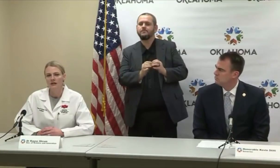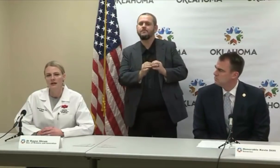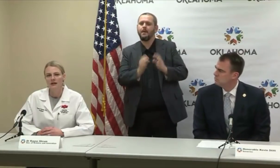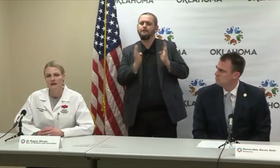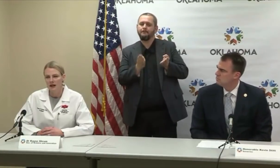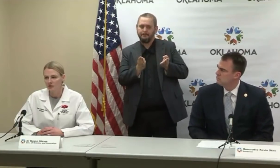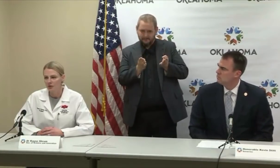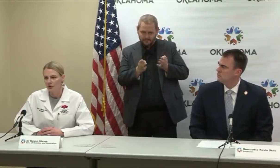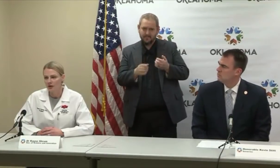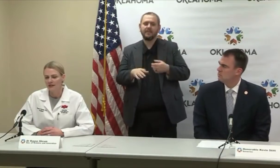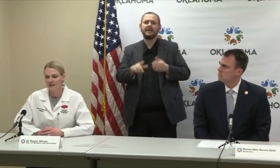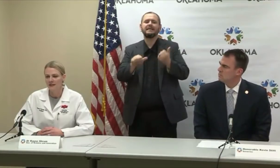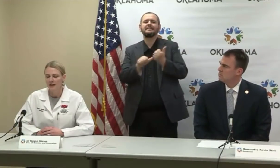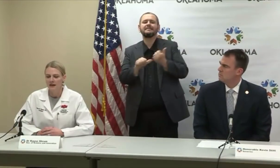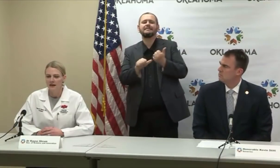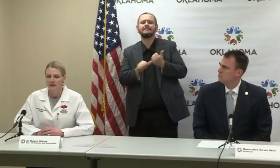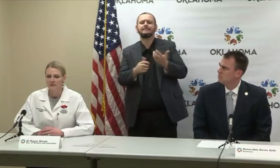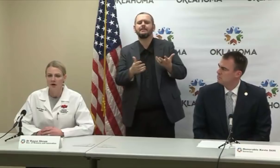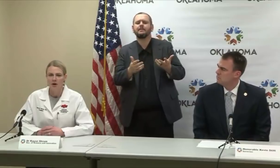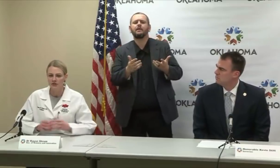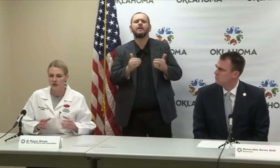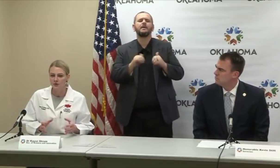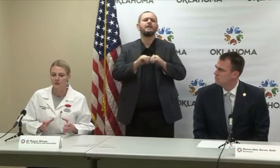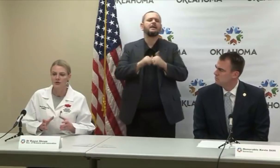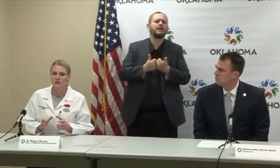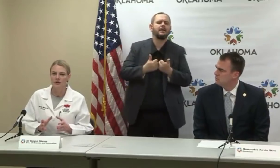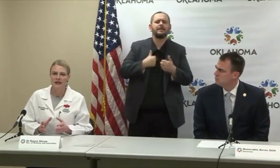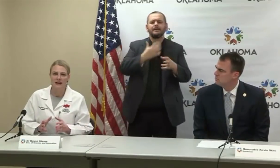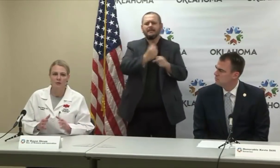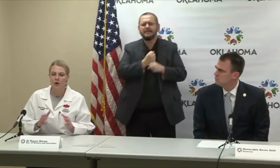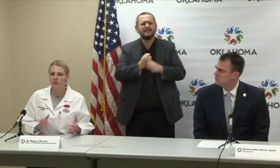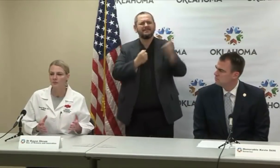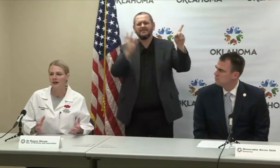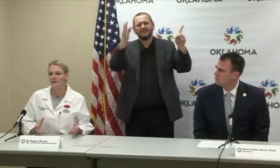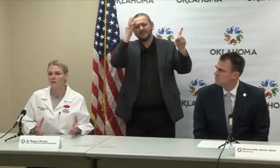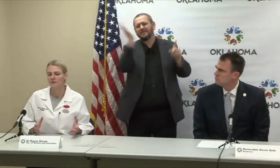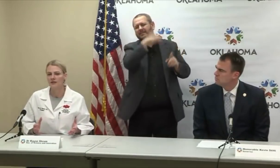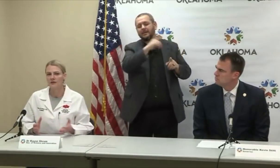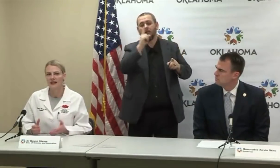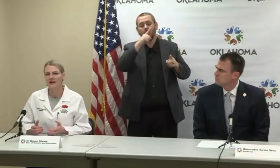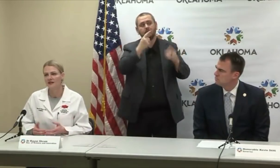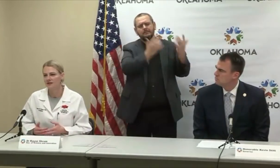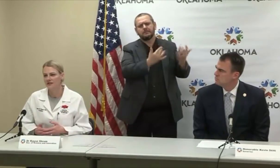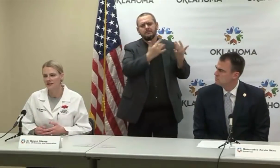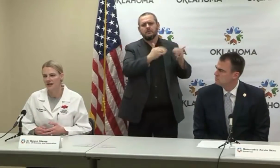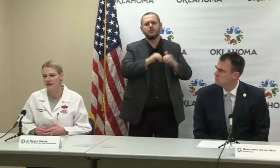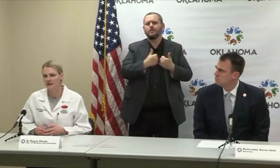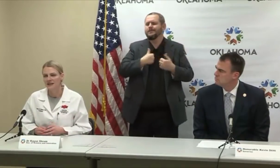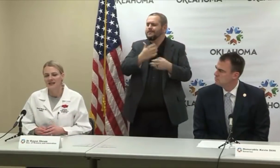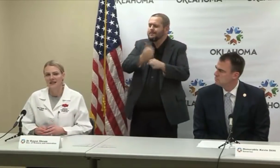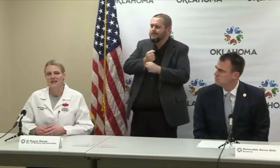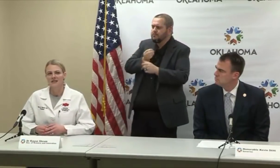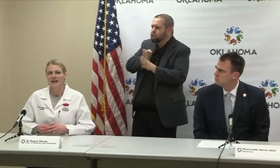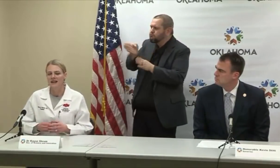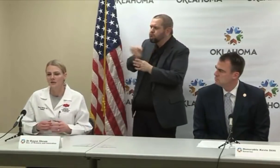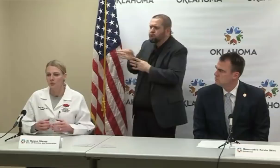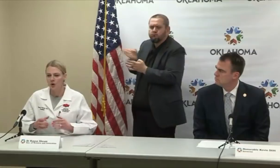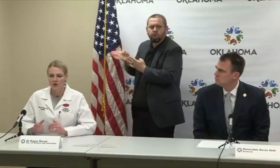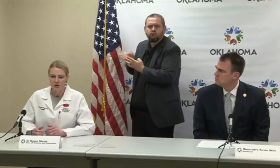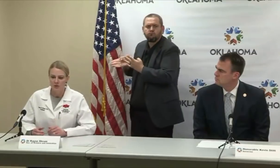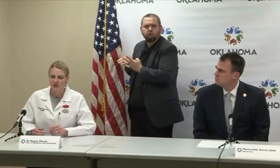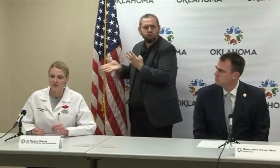laboratories, also to look at what were the platforms that we had here in the state, and